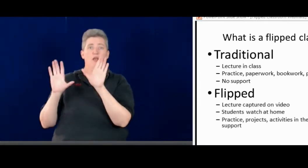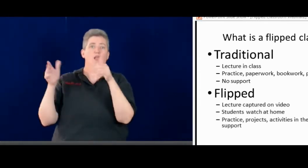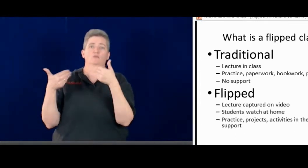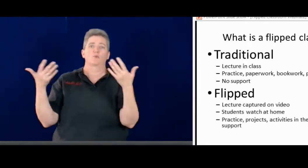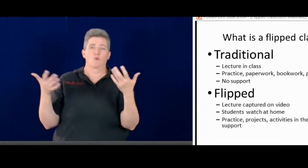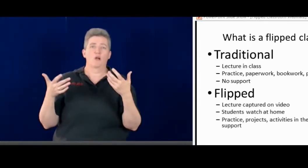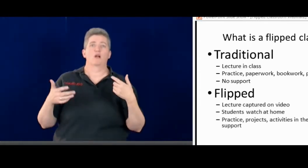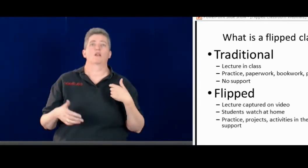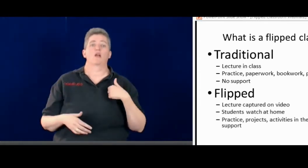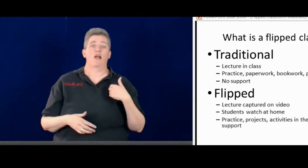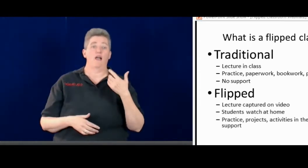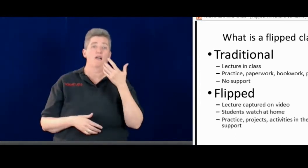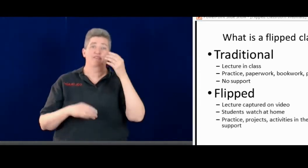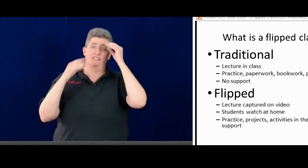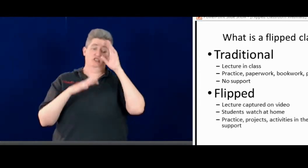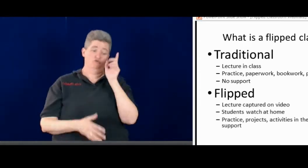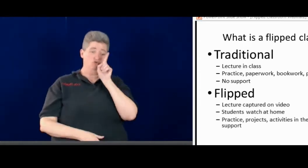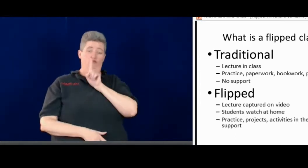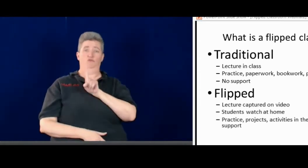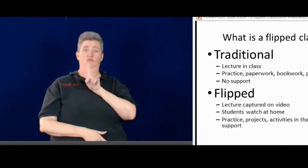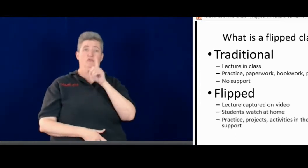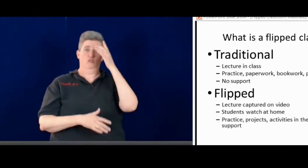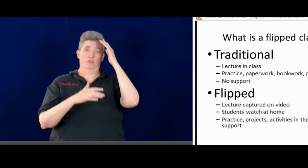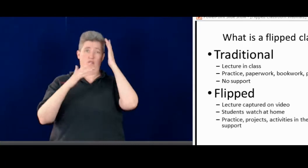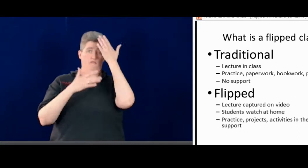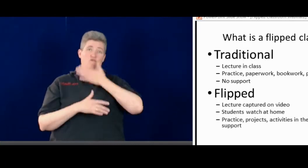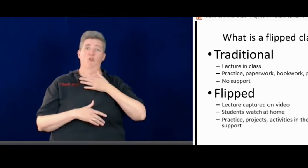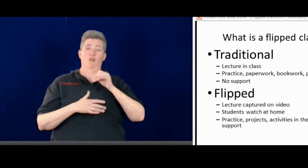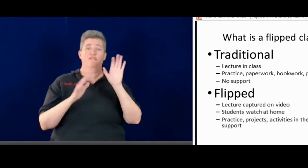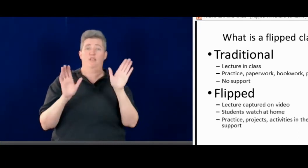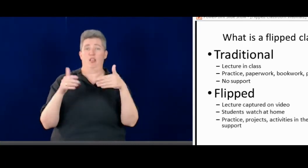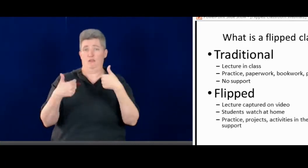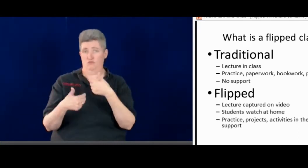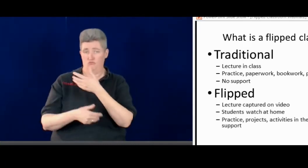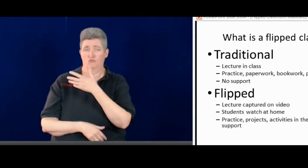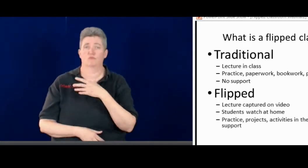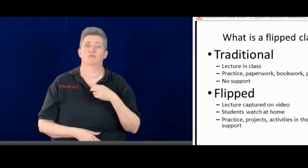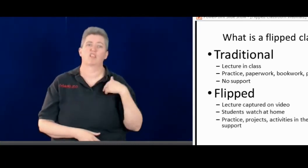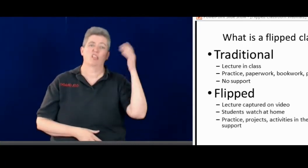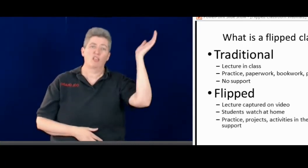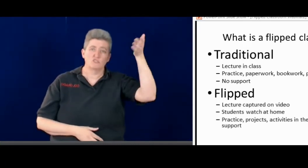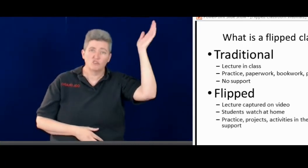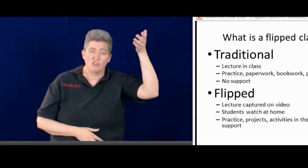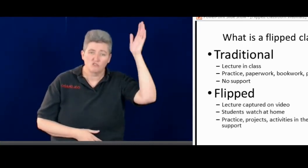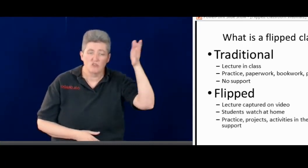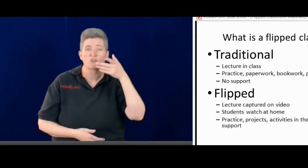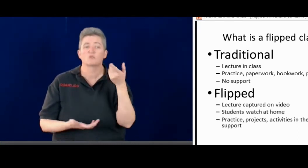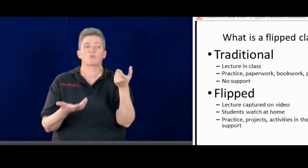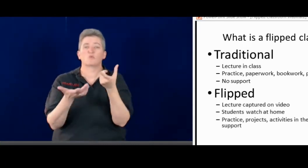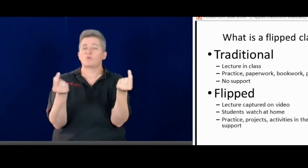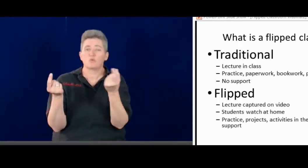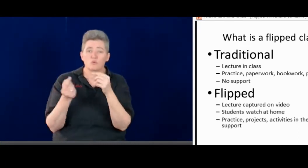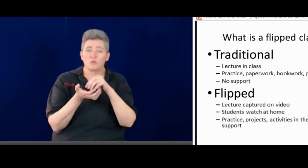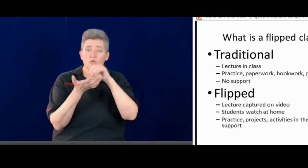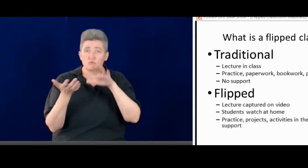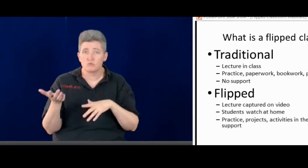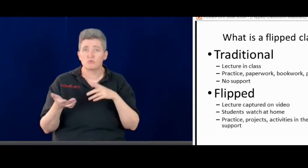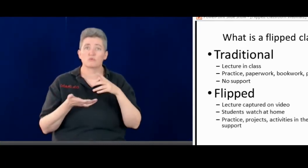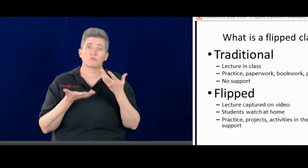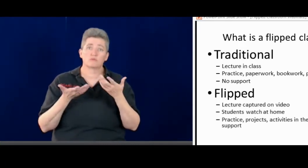When you think about a traditional classroom, you think about a teacher standing in front of the classroom, lecturing,